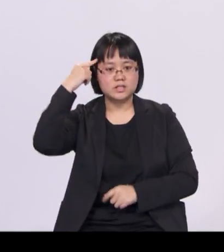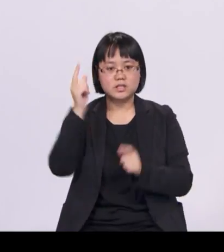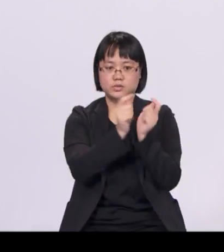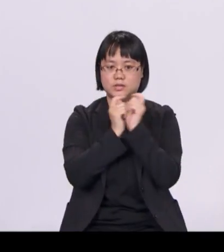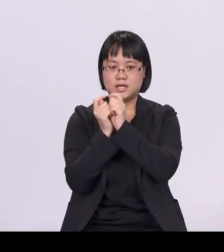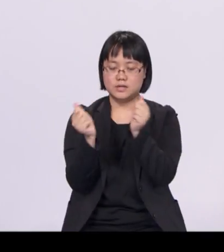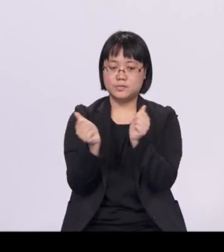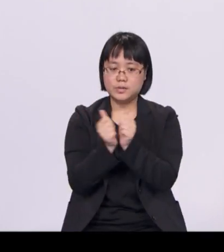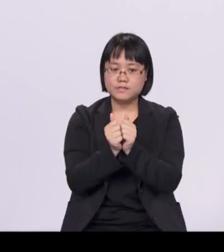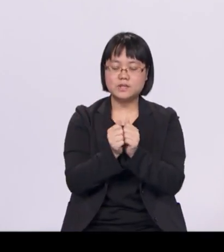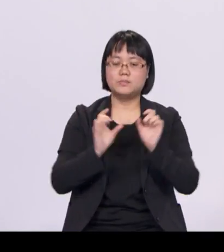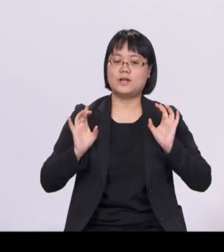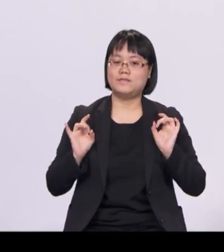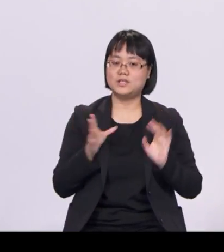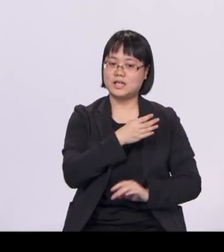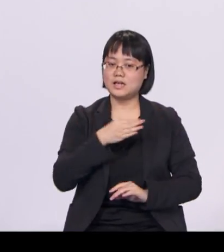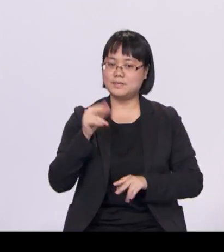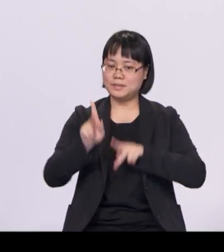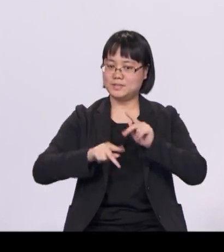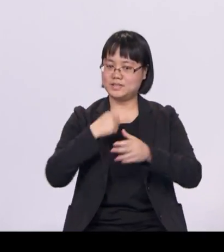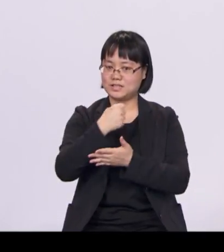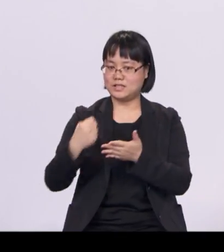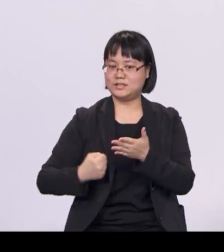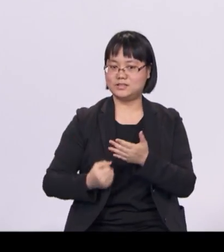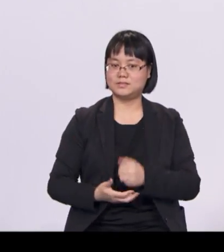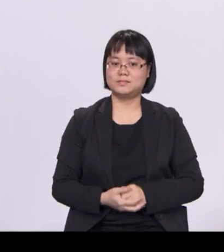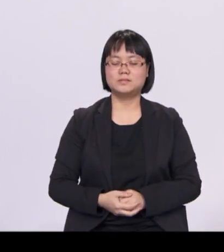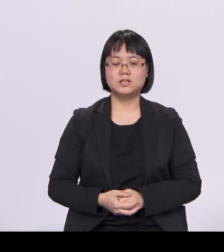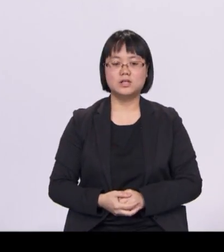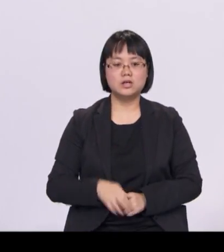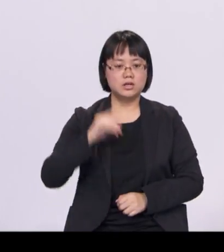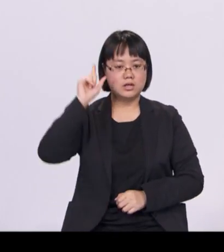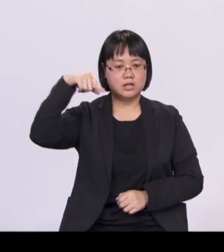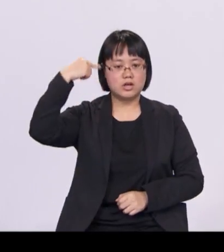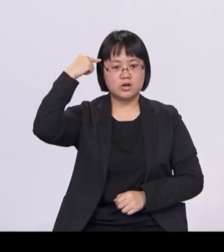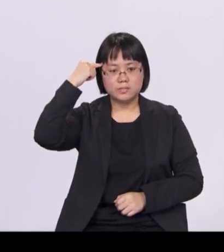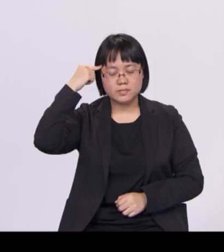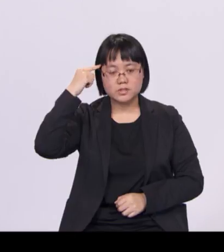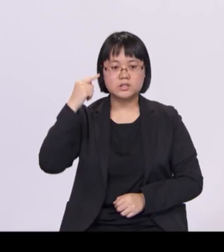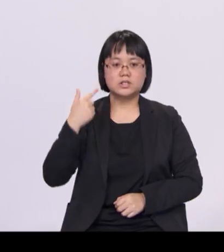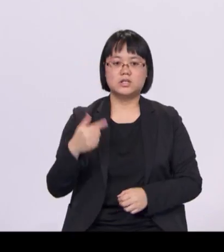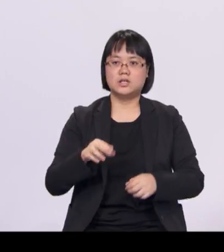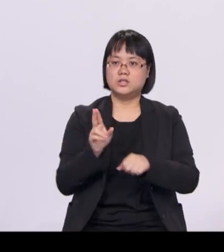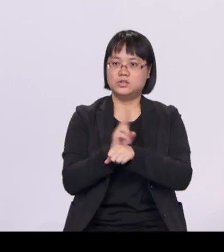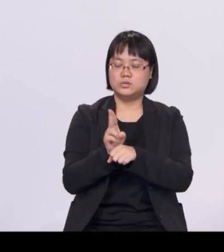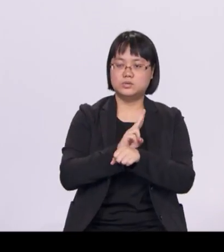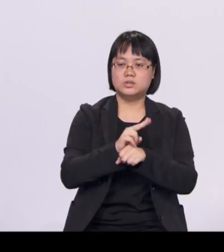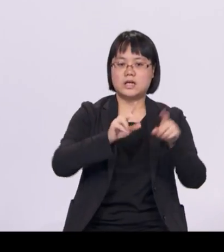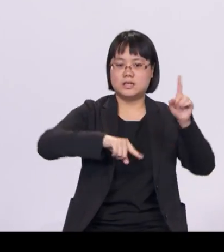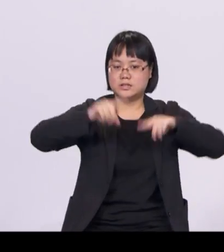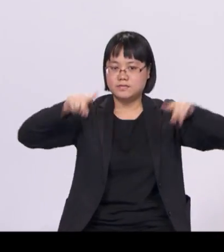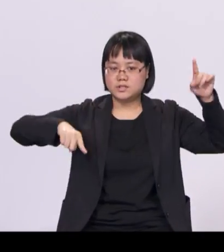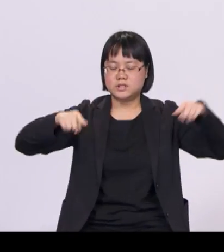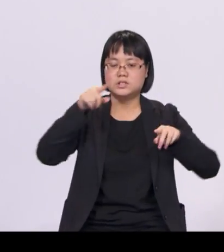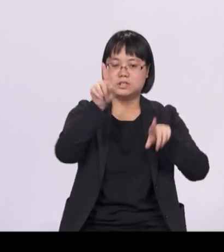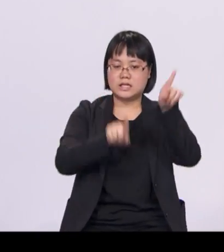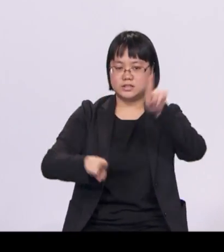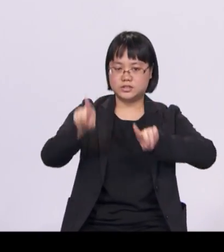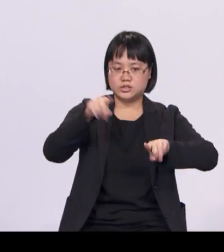and people sectors. The government is embarking on several strategic national projects to lay the foundation